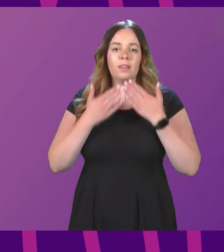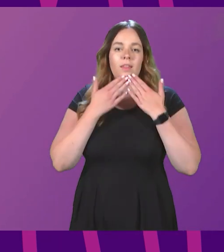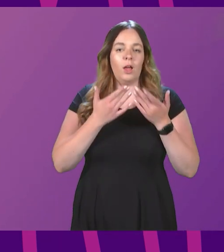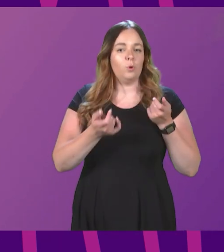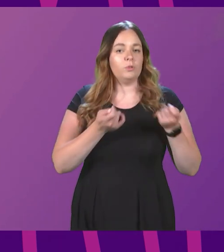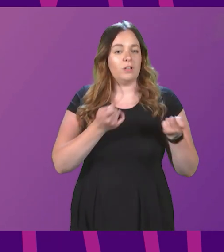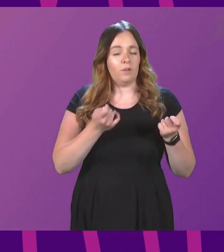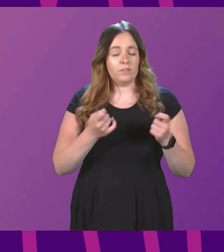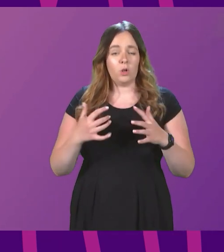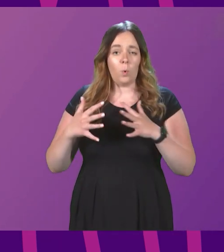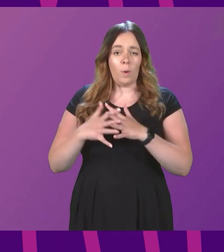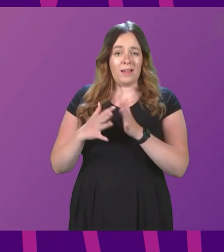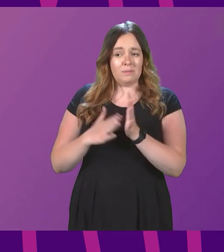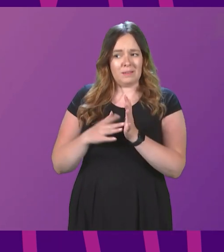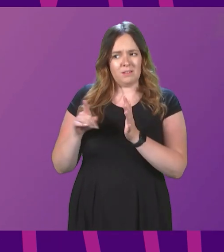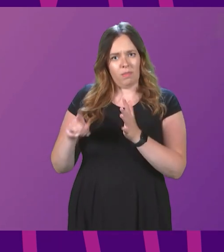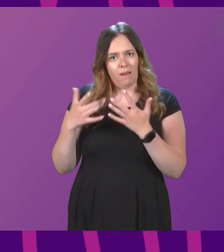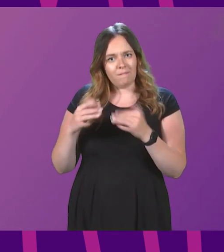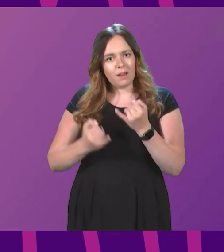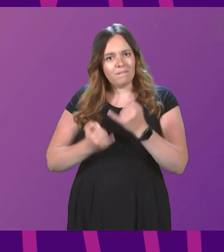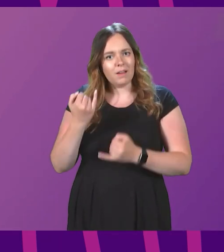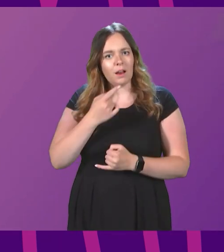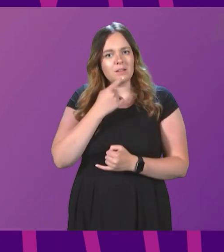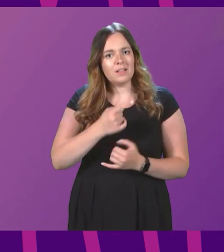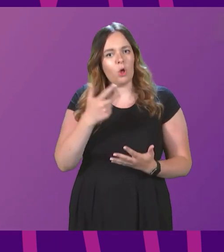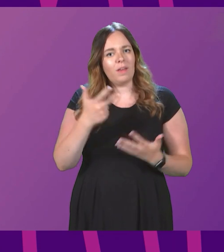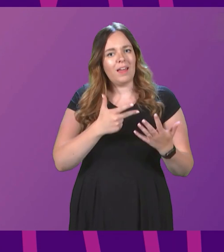on the 18th of September, 2014?